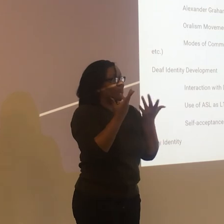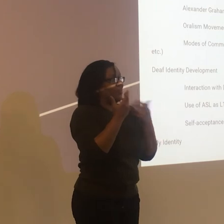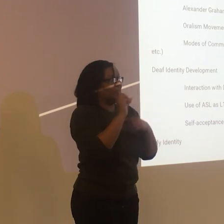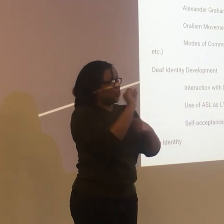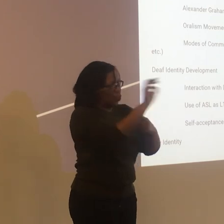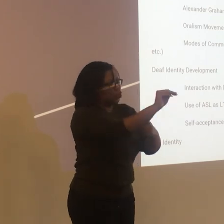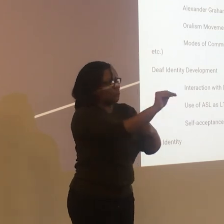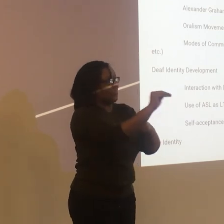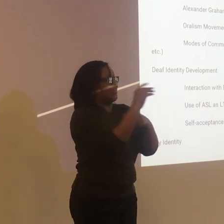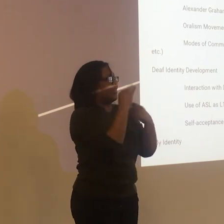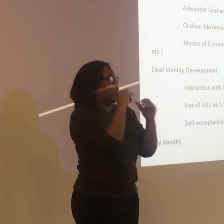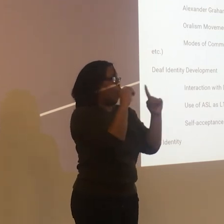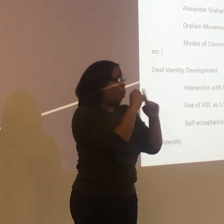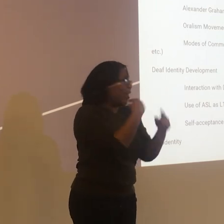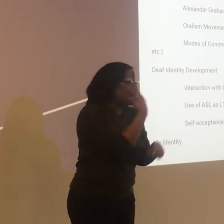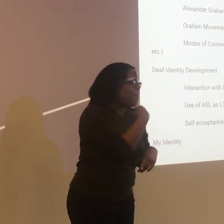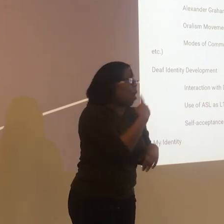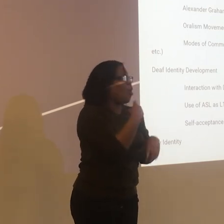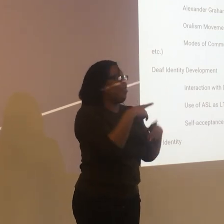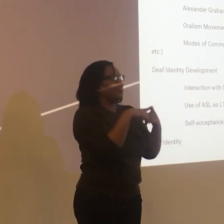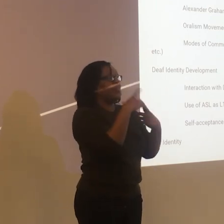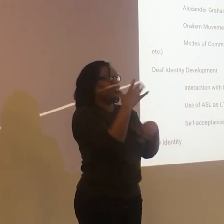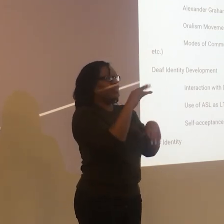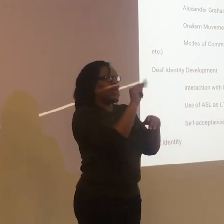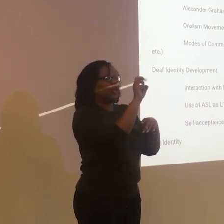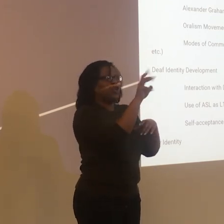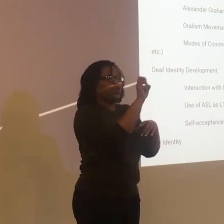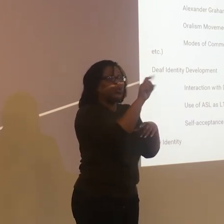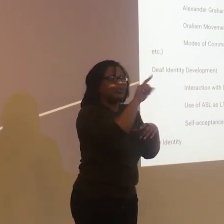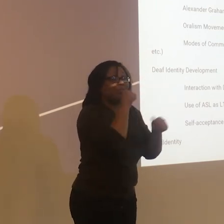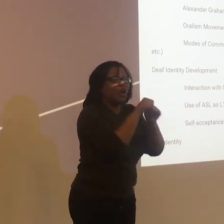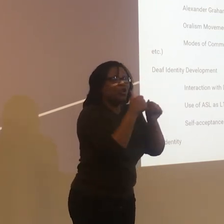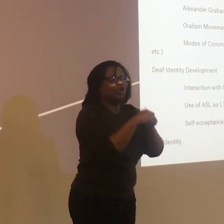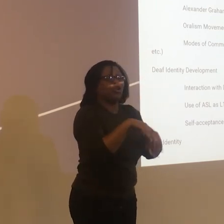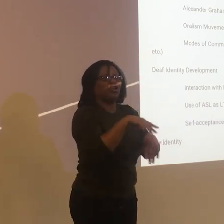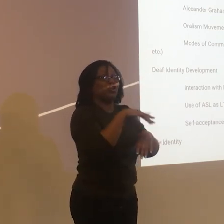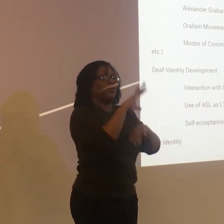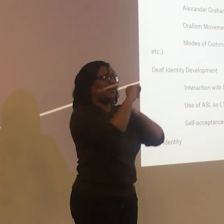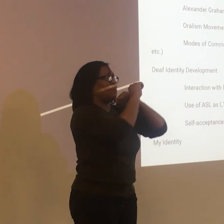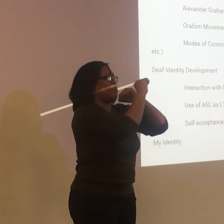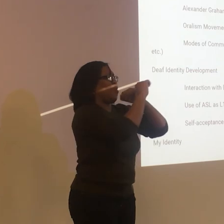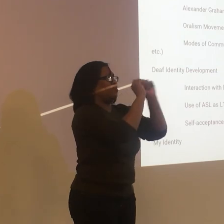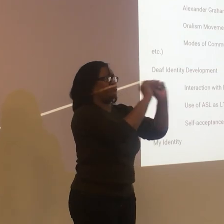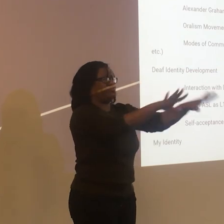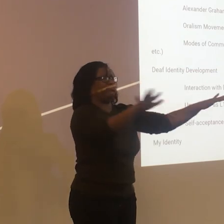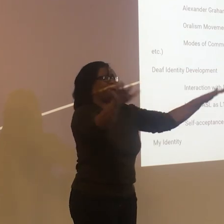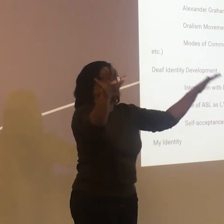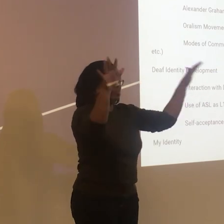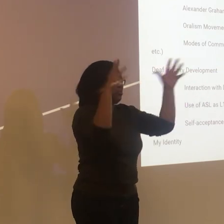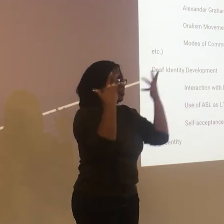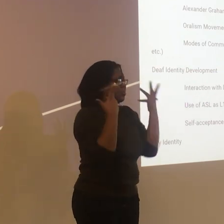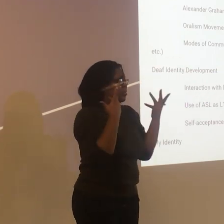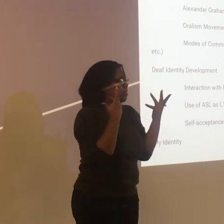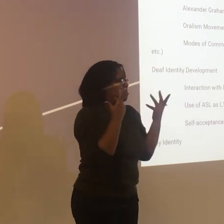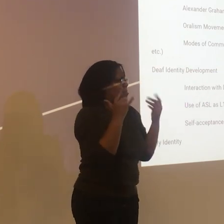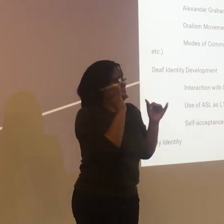know provides those services. So word of mouth, newsletters, social media, just get it out there.